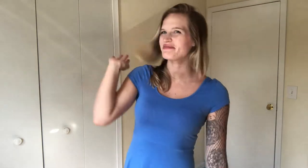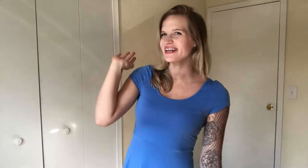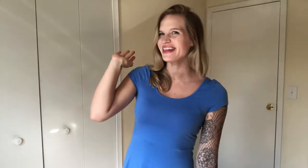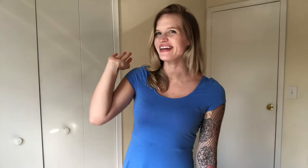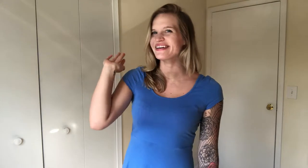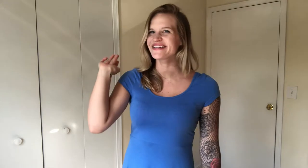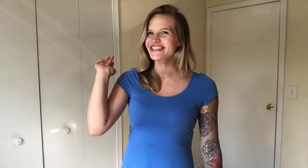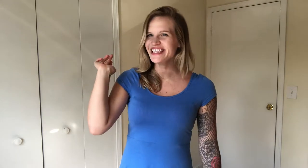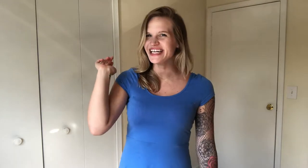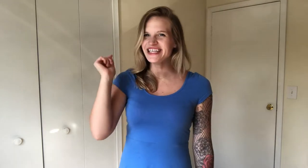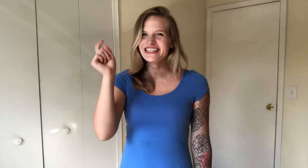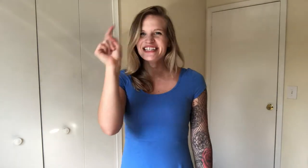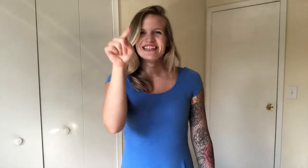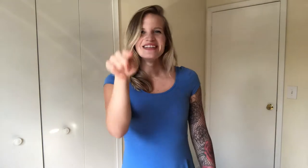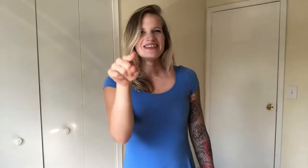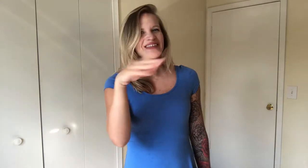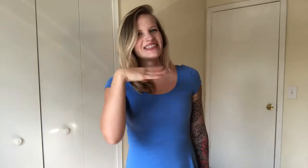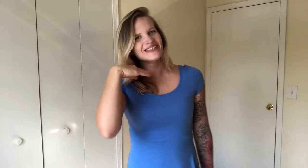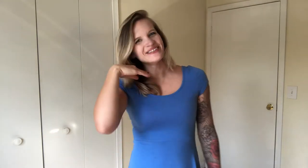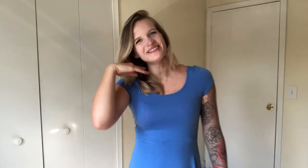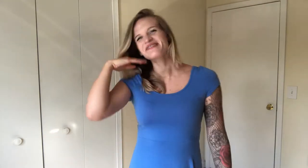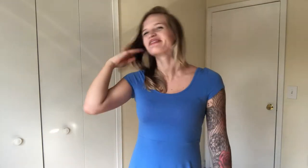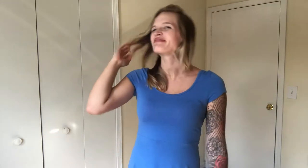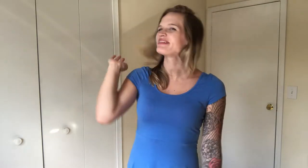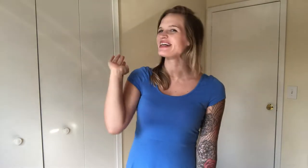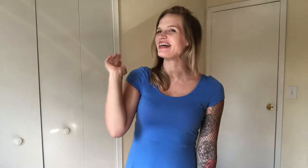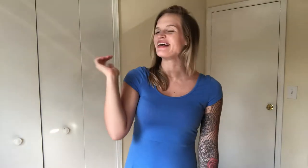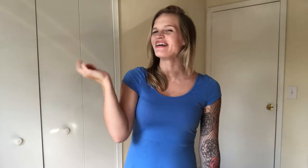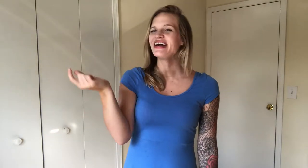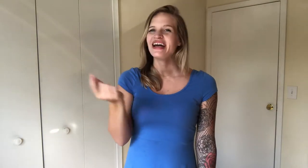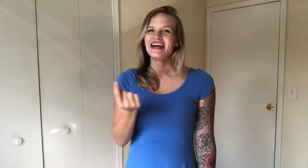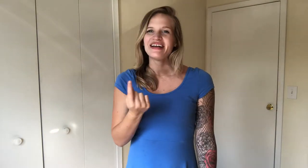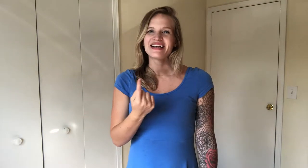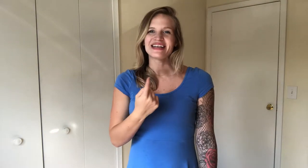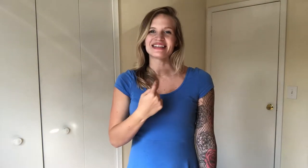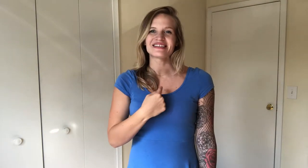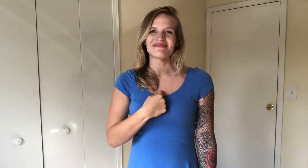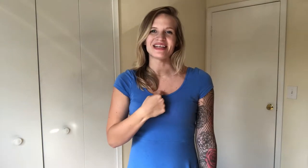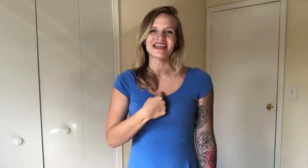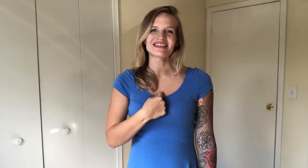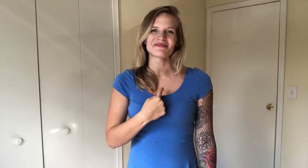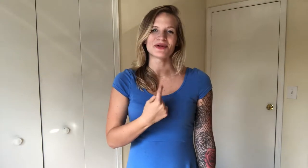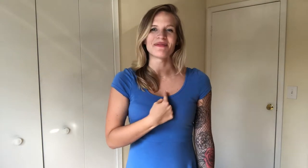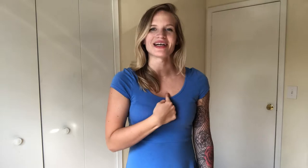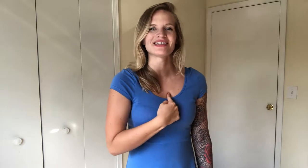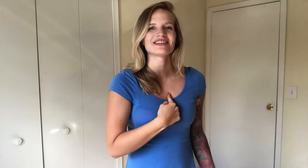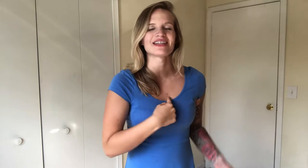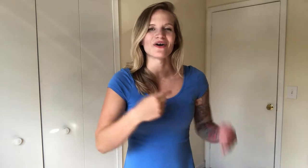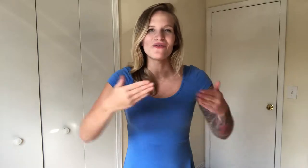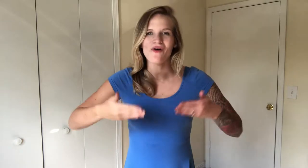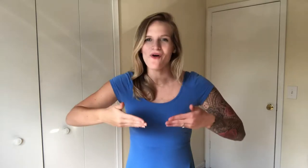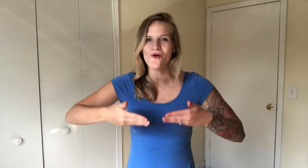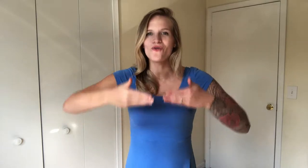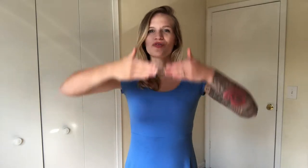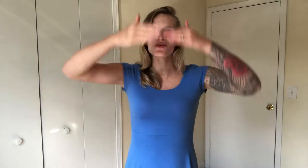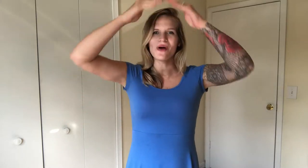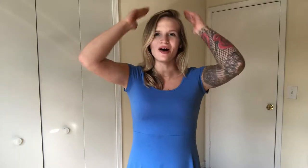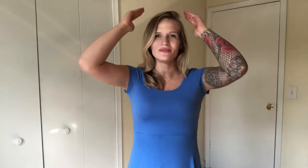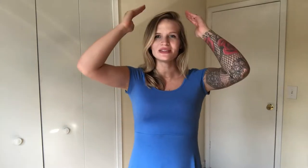right there. Oh yeah. When you flip your hair, gets me. So point back to yourself. Overwhelmed.